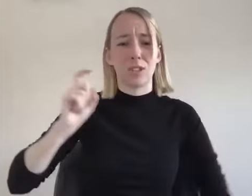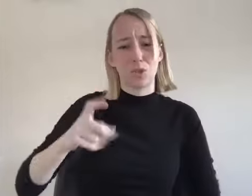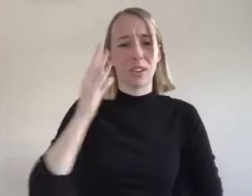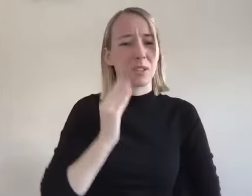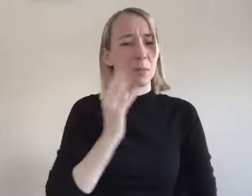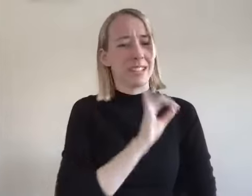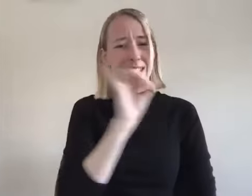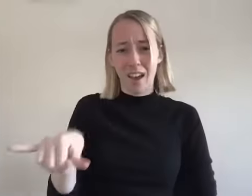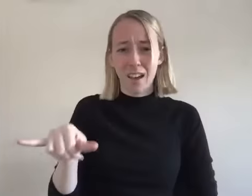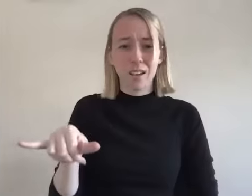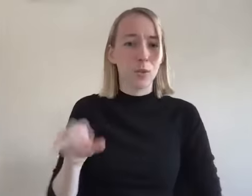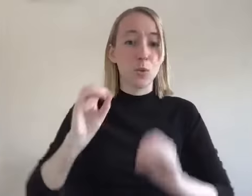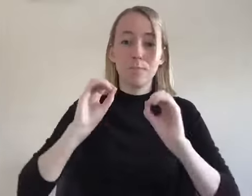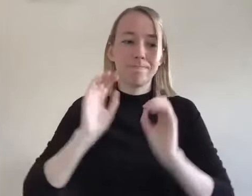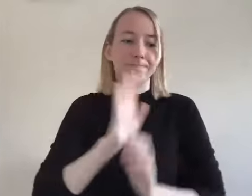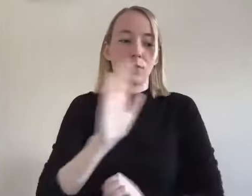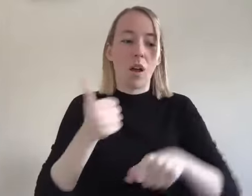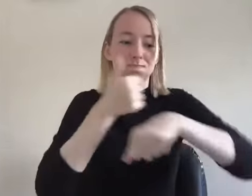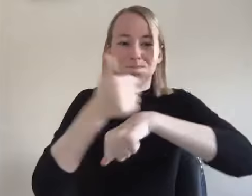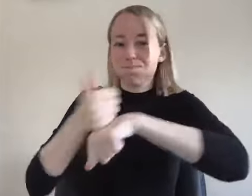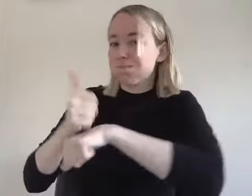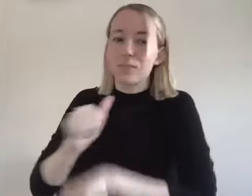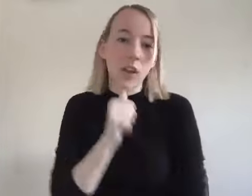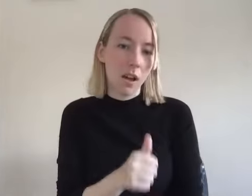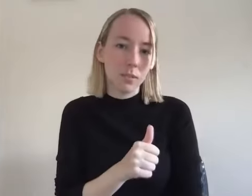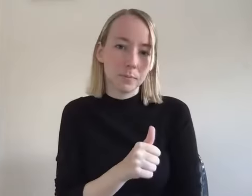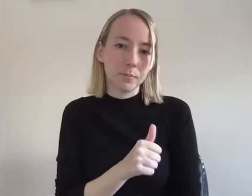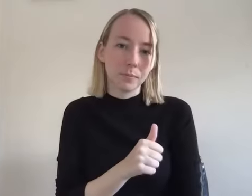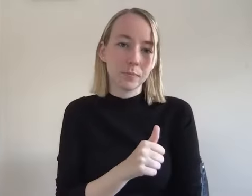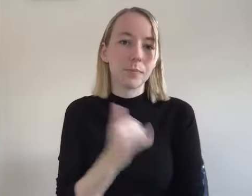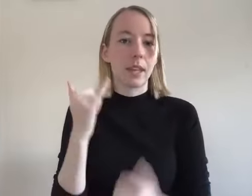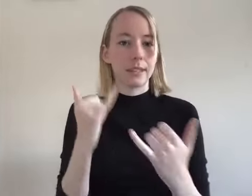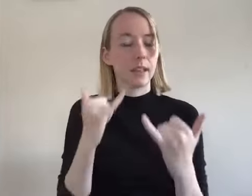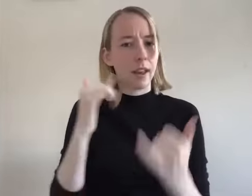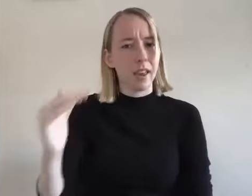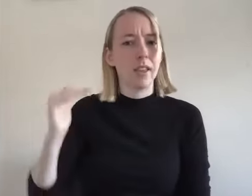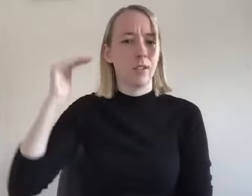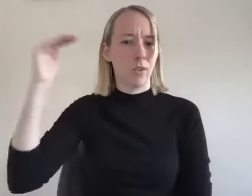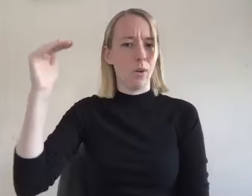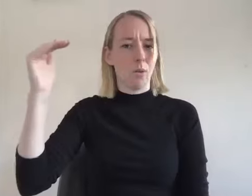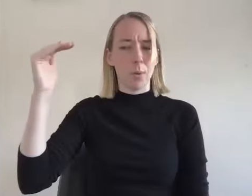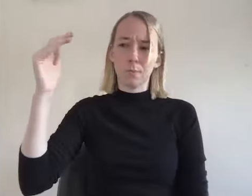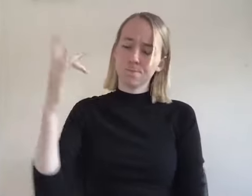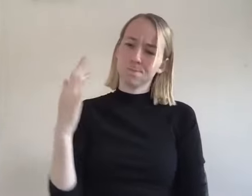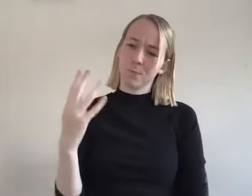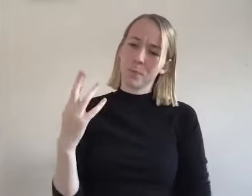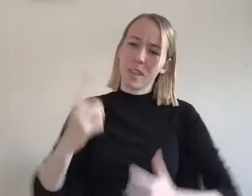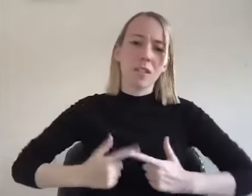child should have to go through that like that's no that's no child's fault but today as an adult like those survival skills